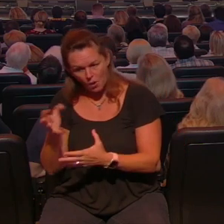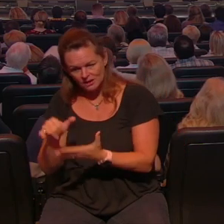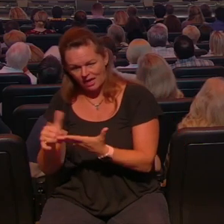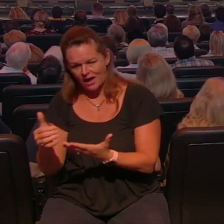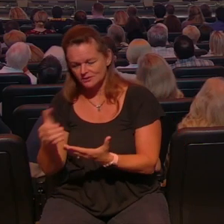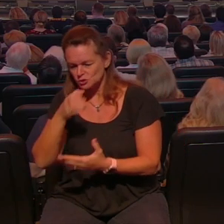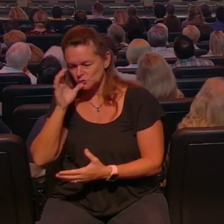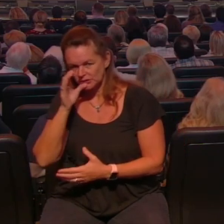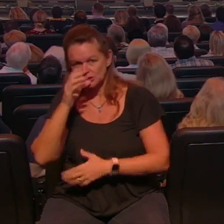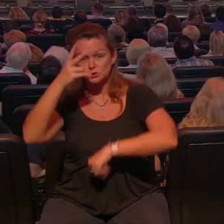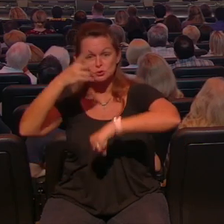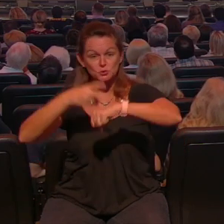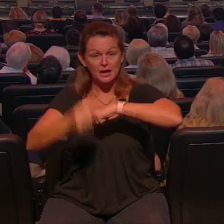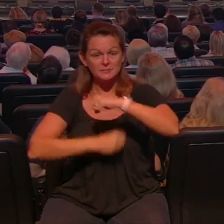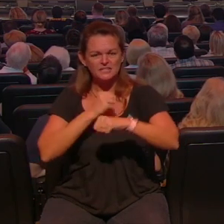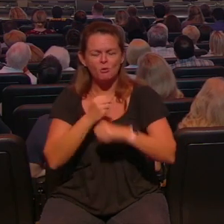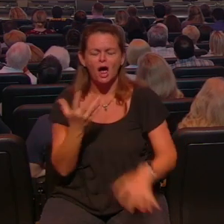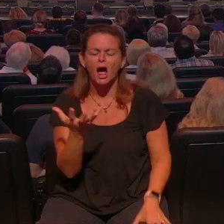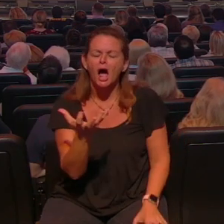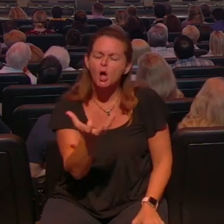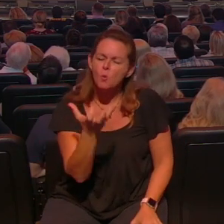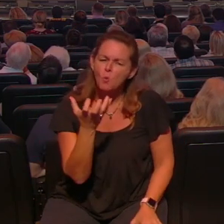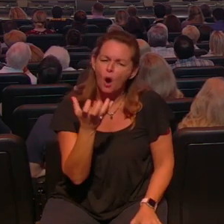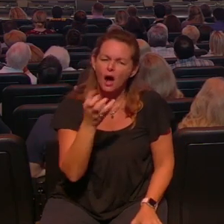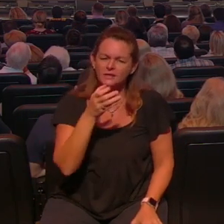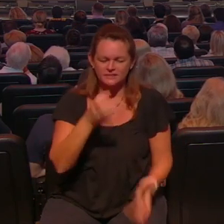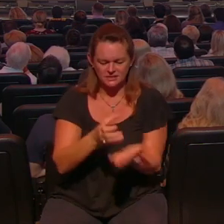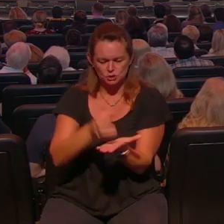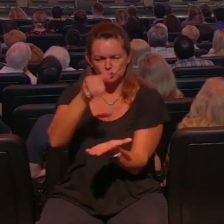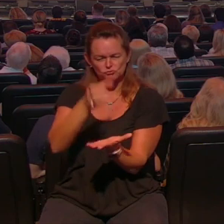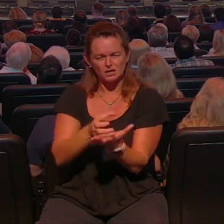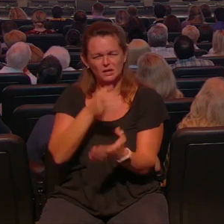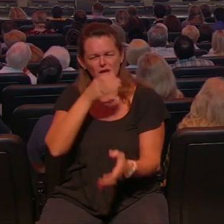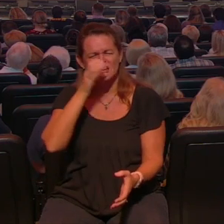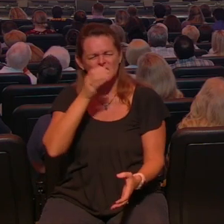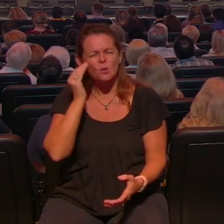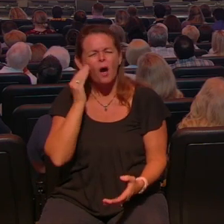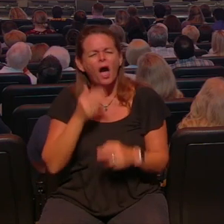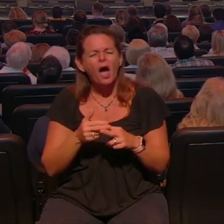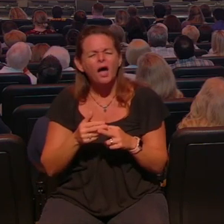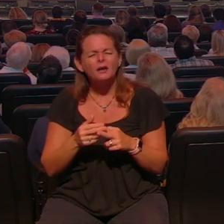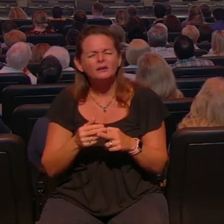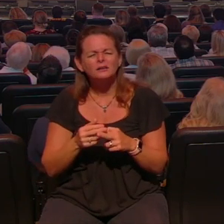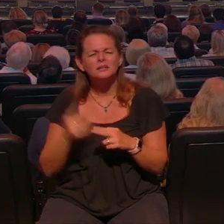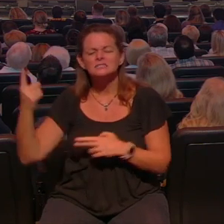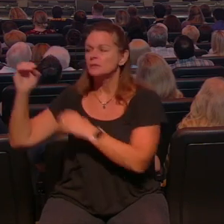twice a year I get a craving for a drink that um someone taught taught me showed me how to uh